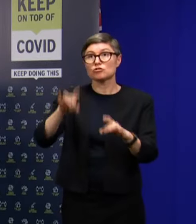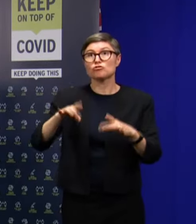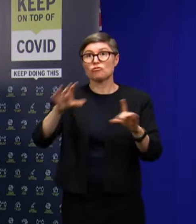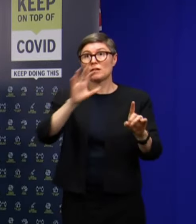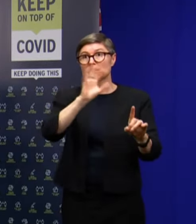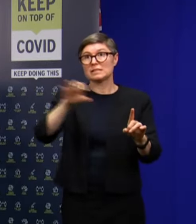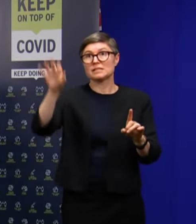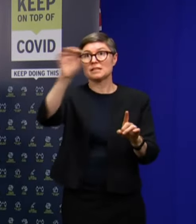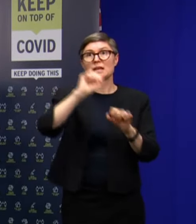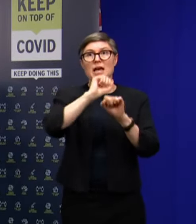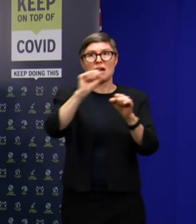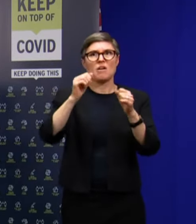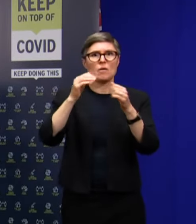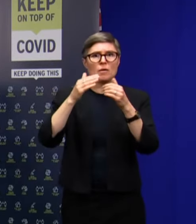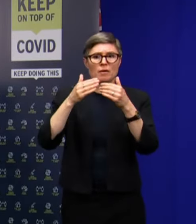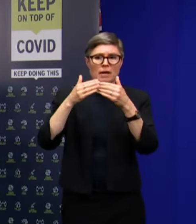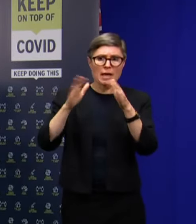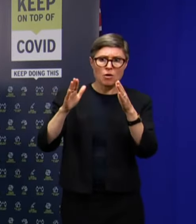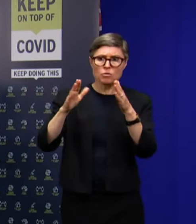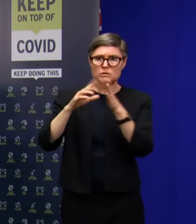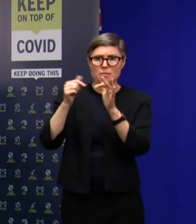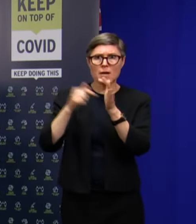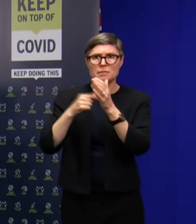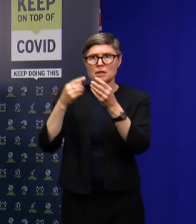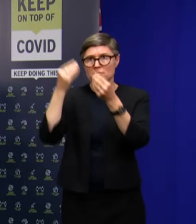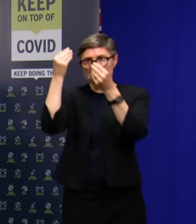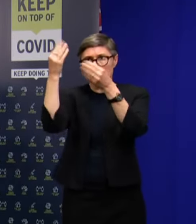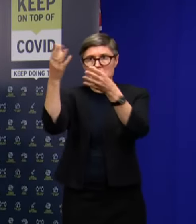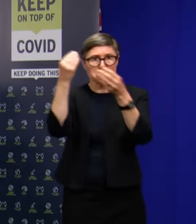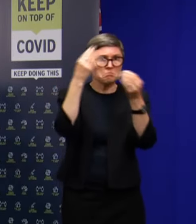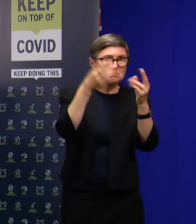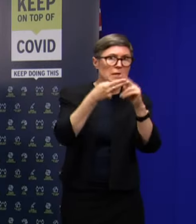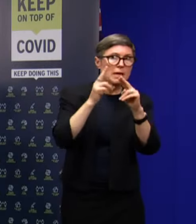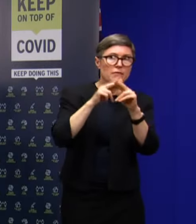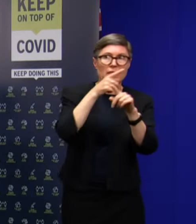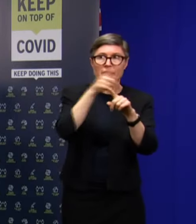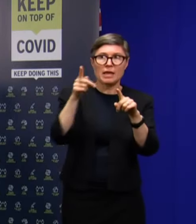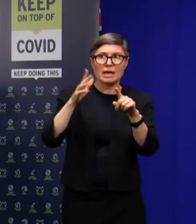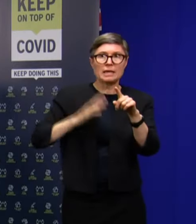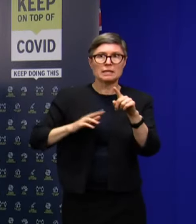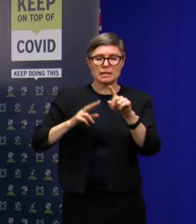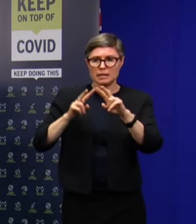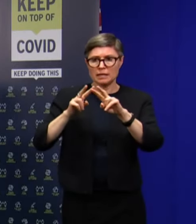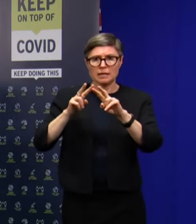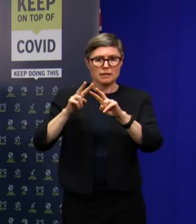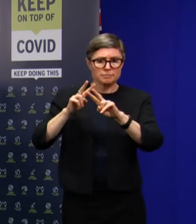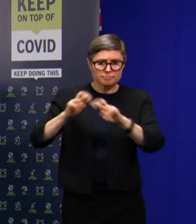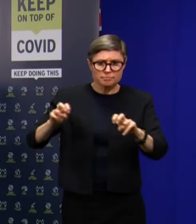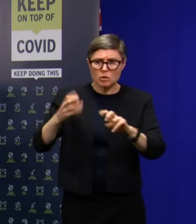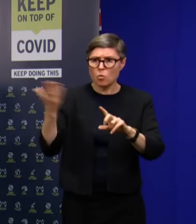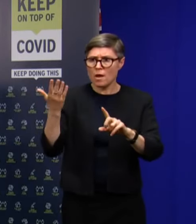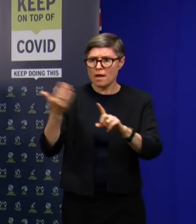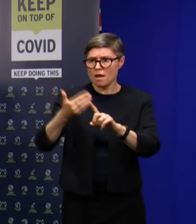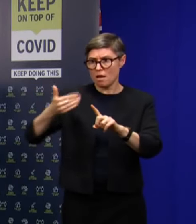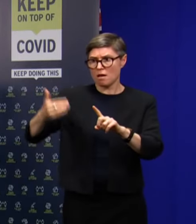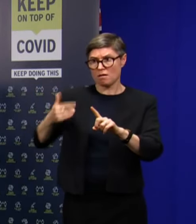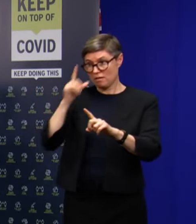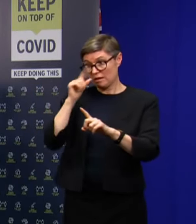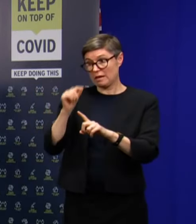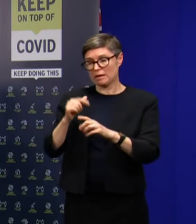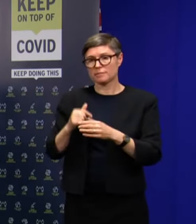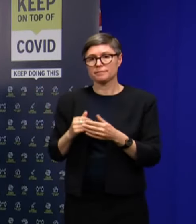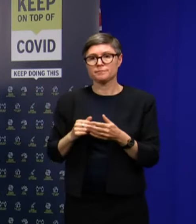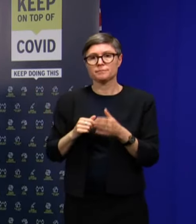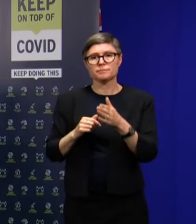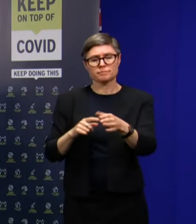the mainland state, so that if they see a need to contact trace where that person has been, they can do that. The two